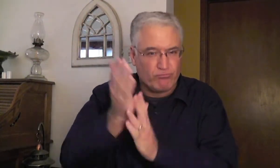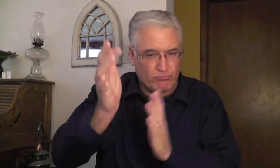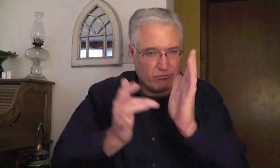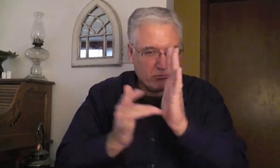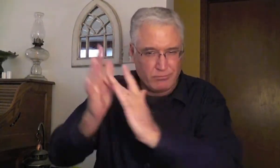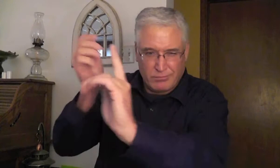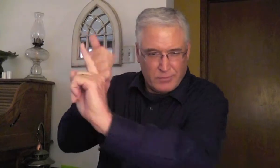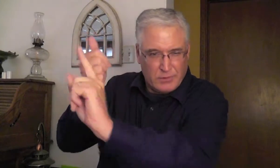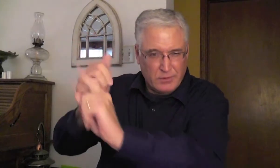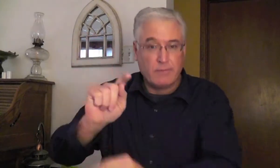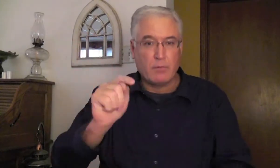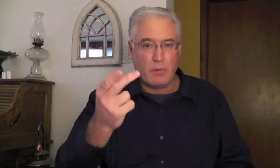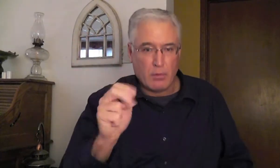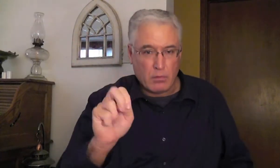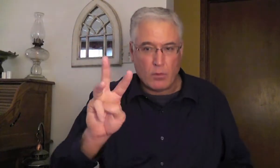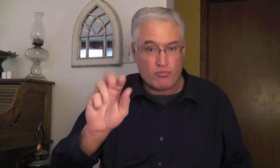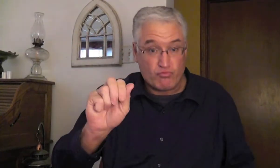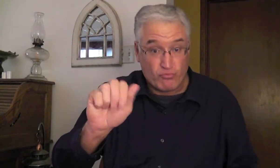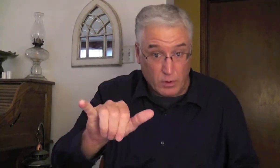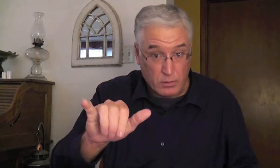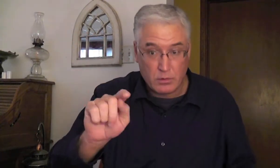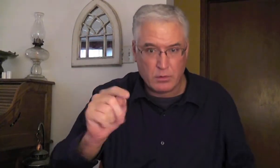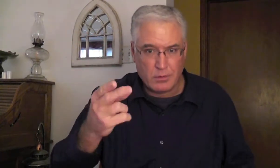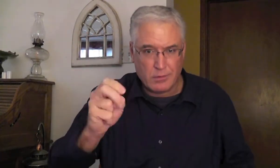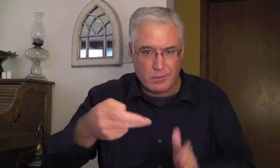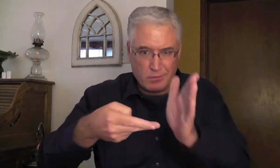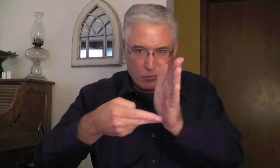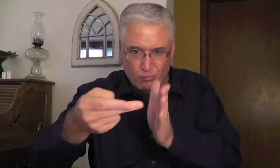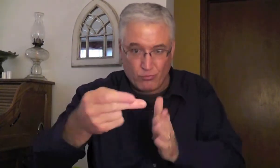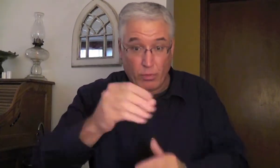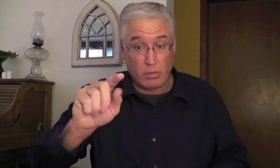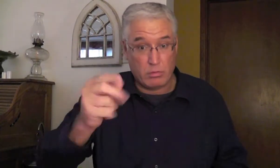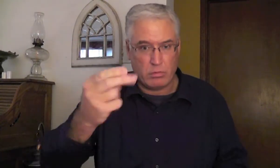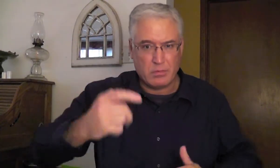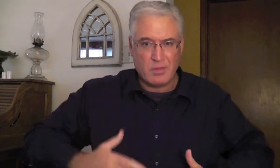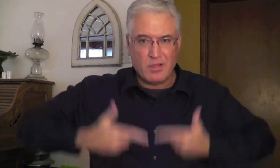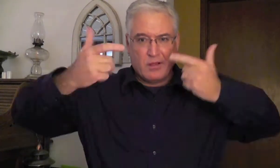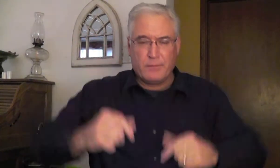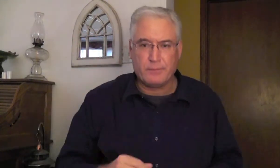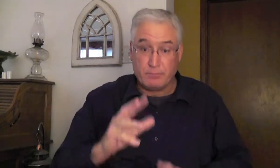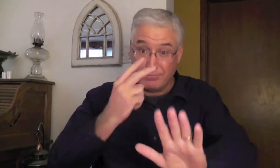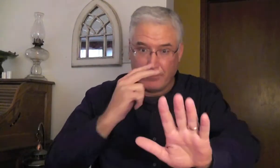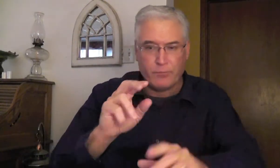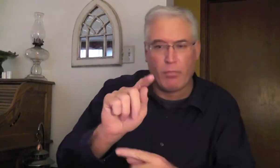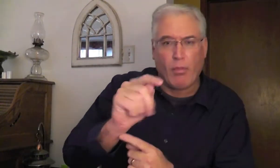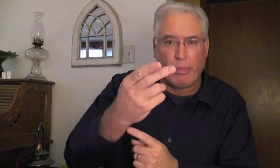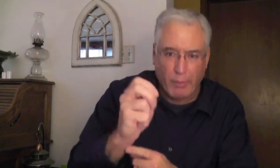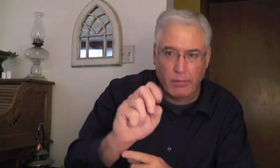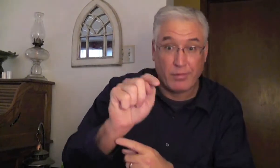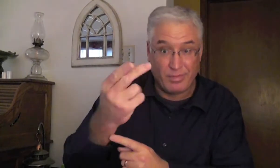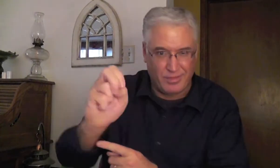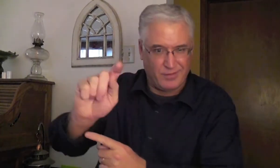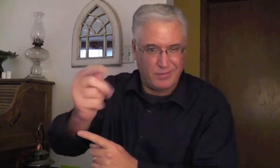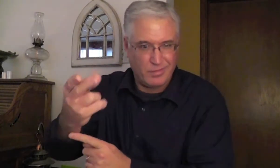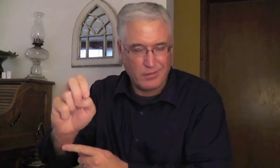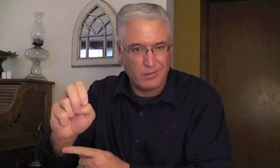is how? Through Jesus Christ himself. The way, the truth, and the life. You notice, the,